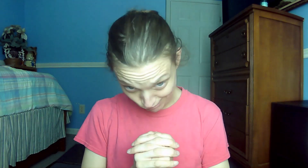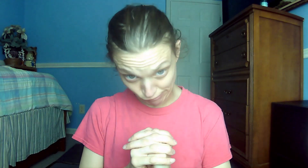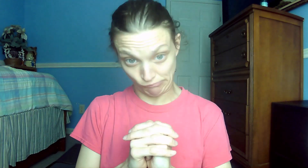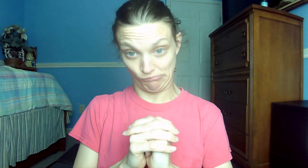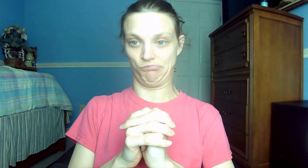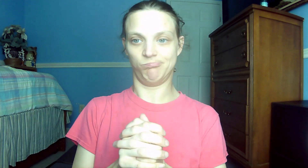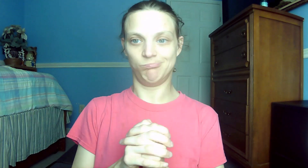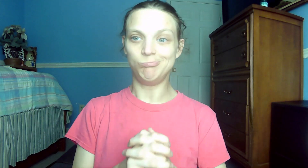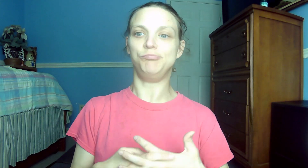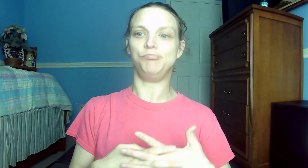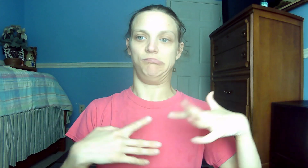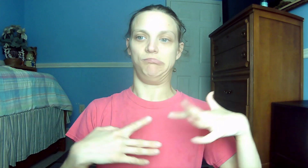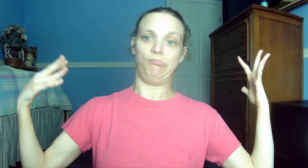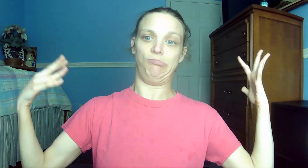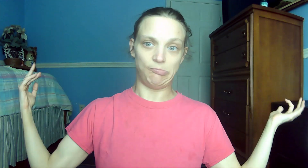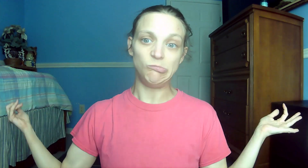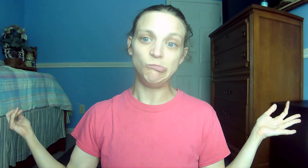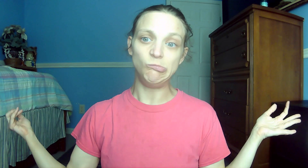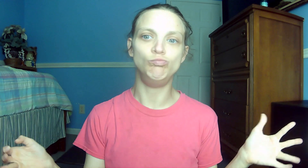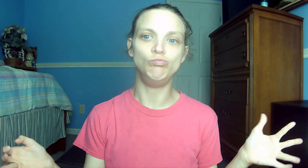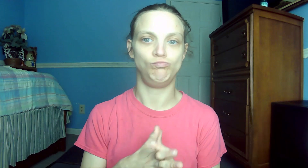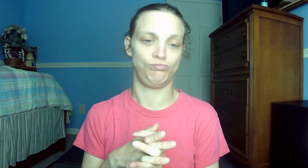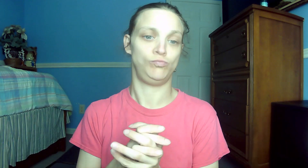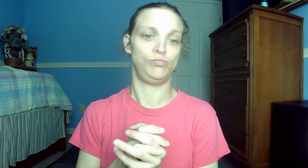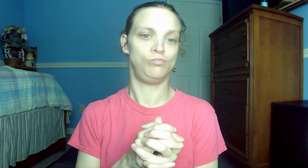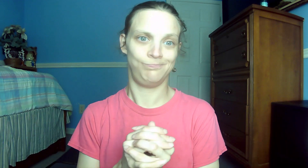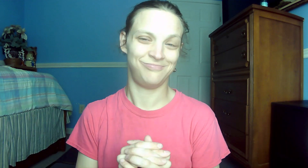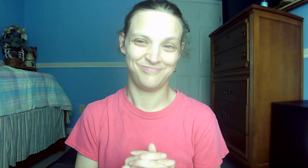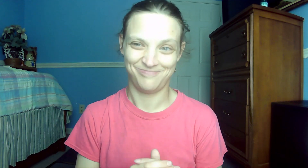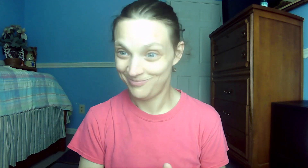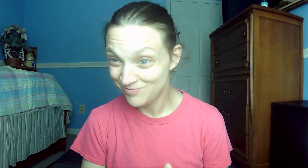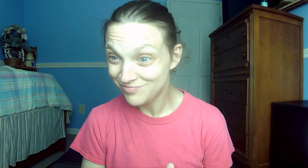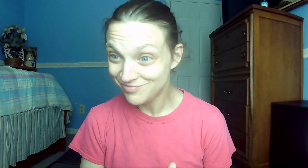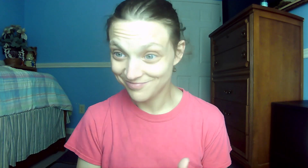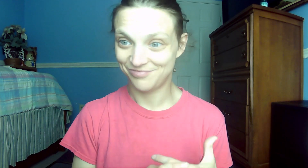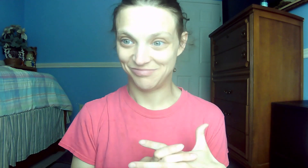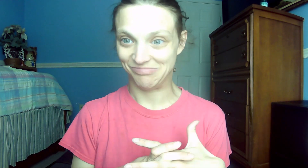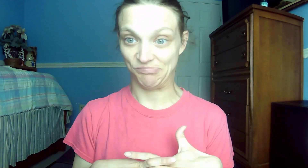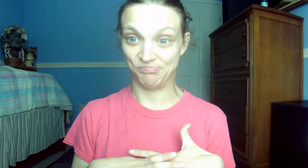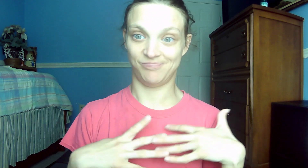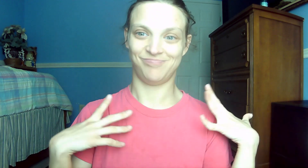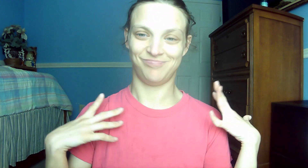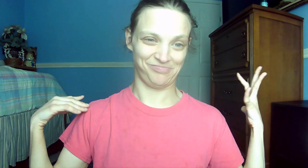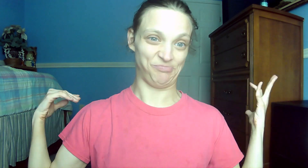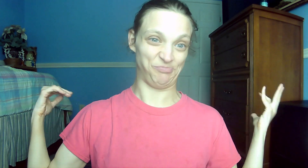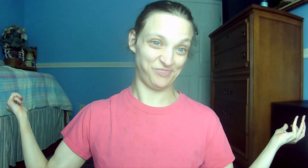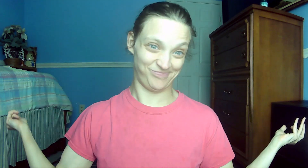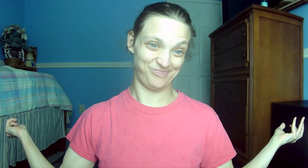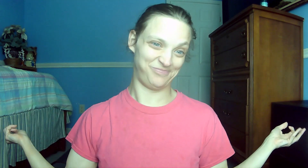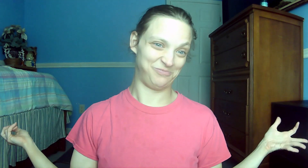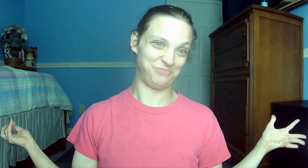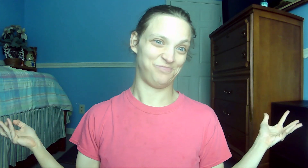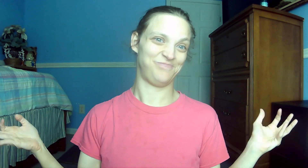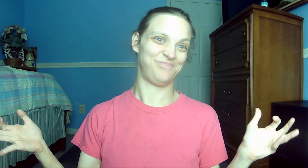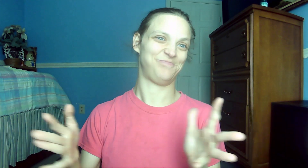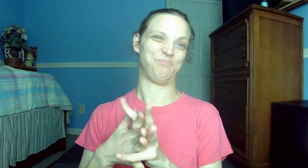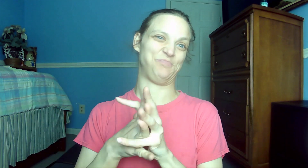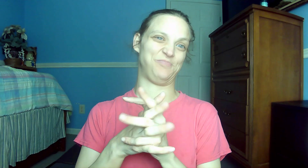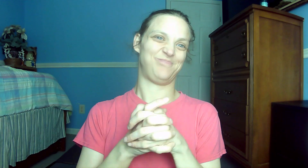present your request to God. 36. Philippians 4.13 I can do all things through him who